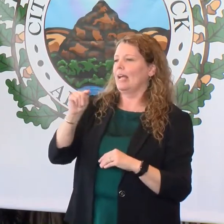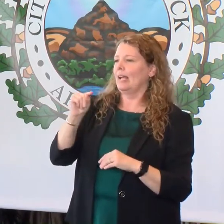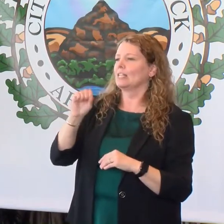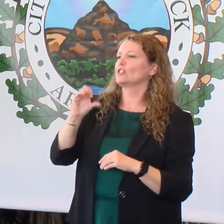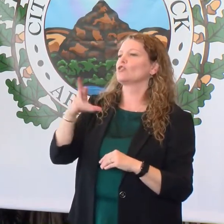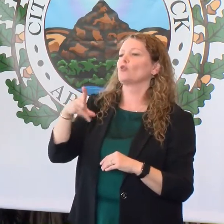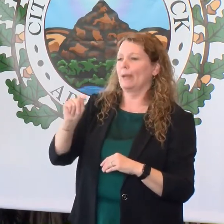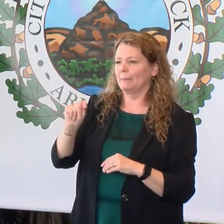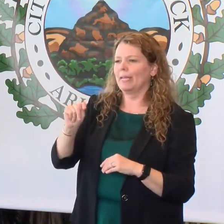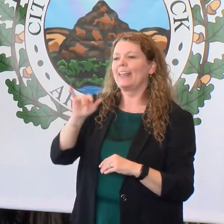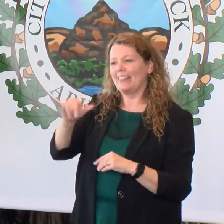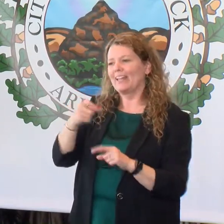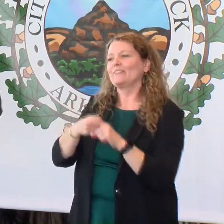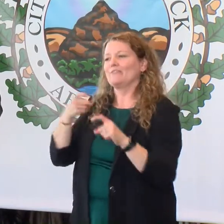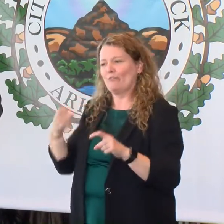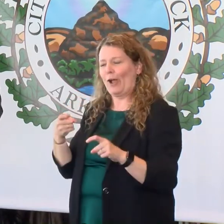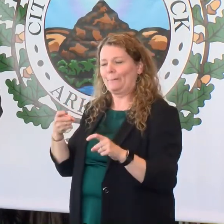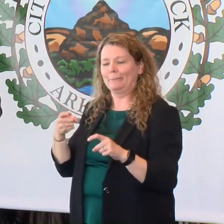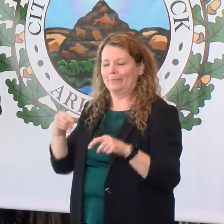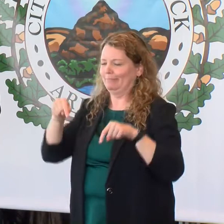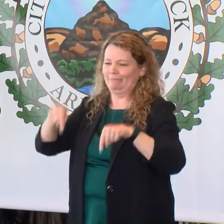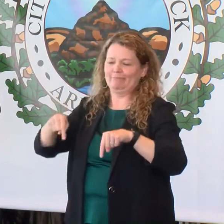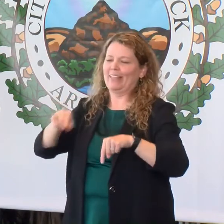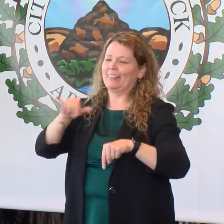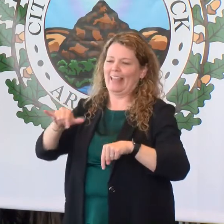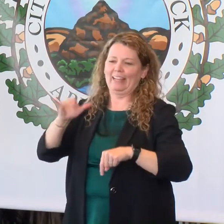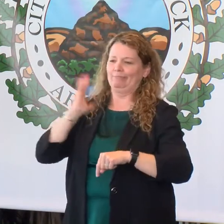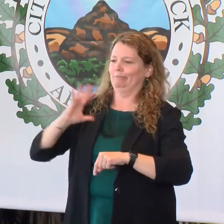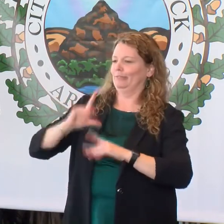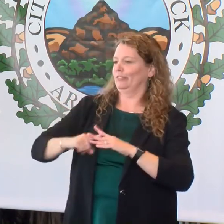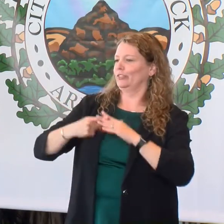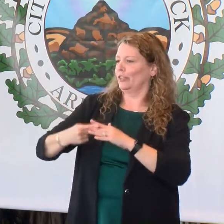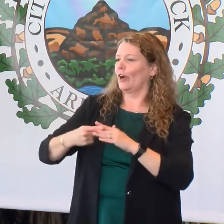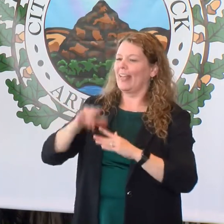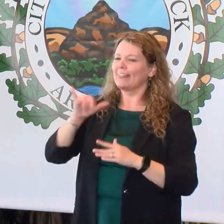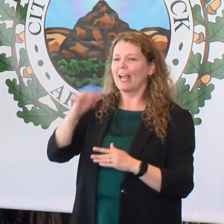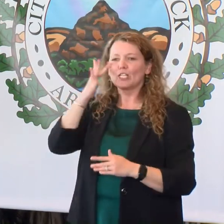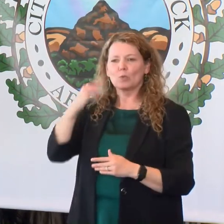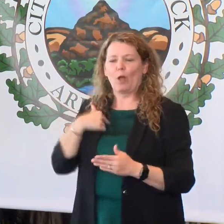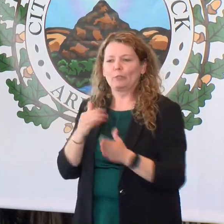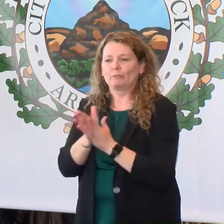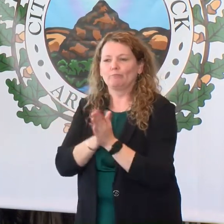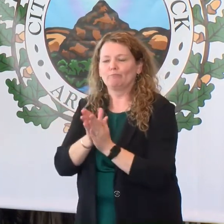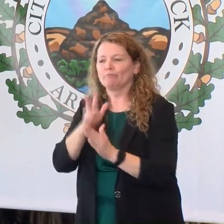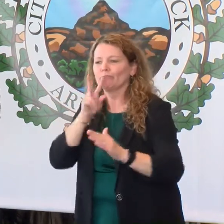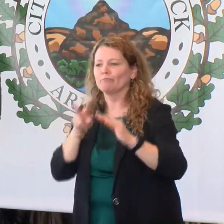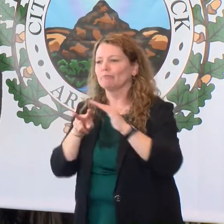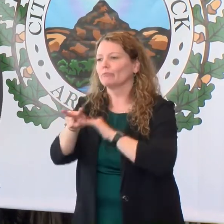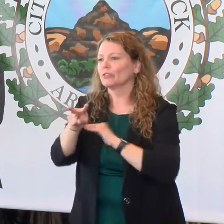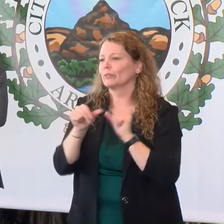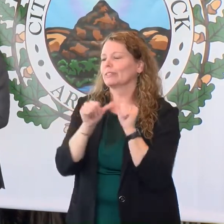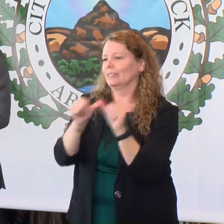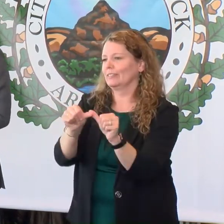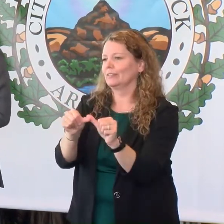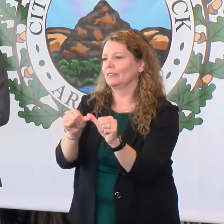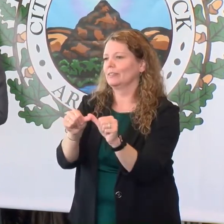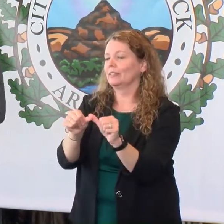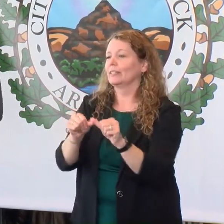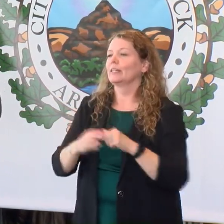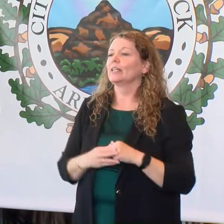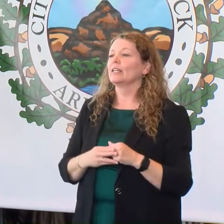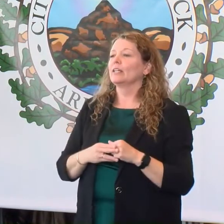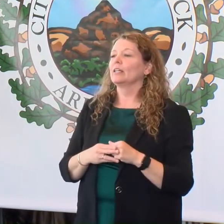acting from that script. It's no surprise on the things that we are pursuing. And so one of those things, if we had this citizen-led transition,